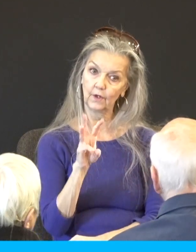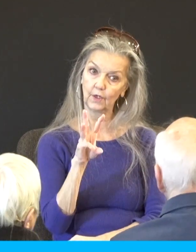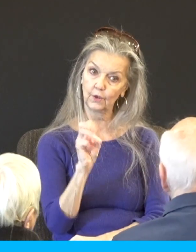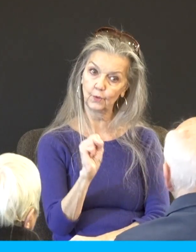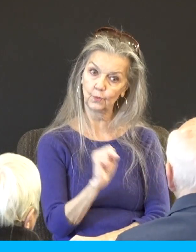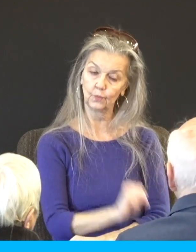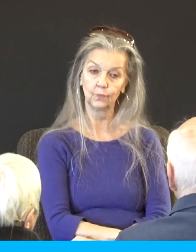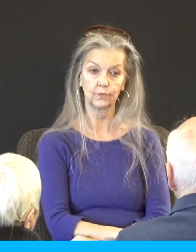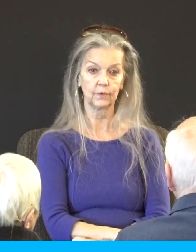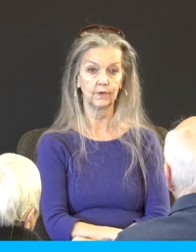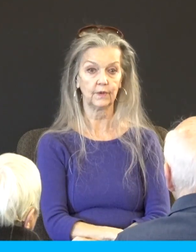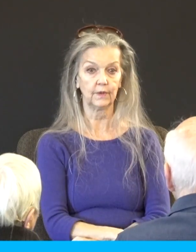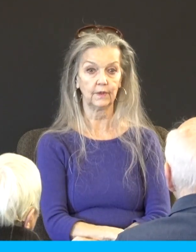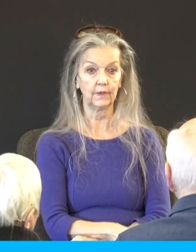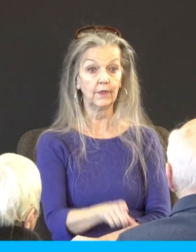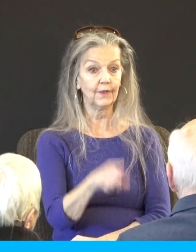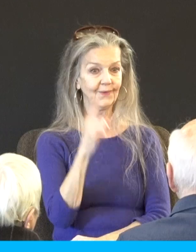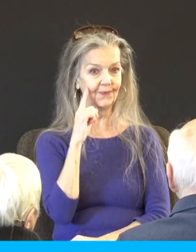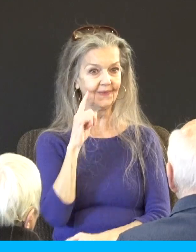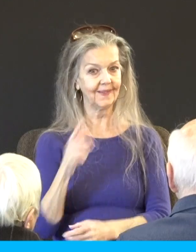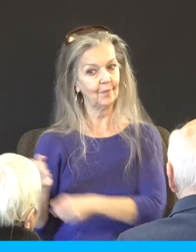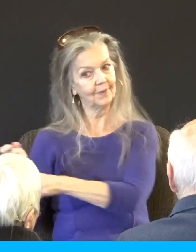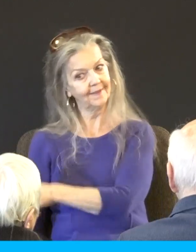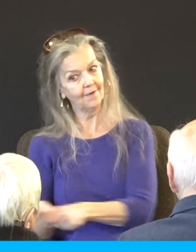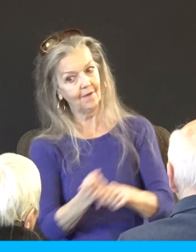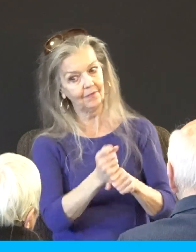you guys think I play golf all week I don't play golf